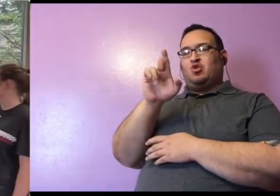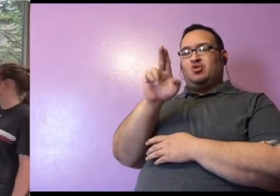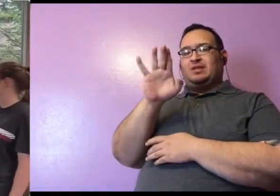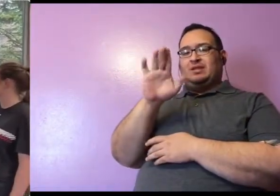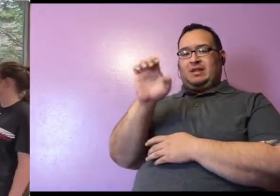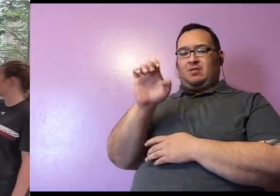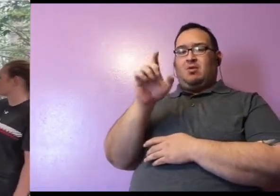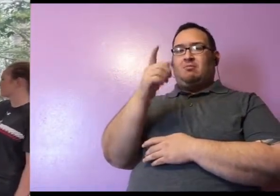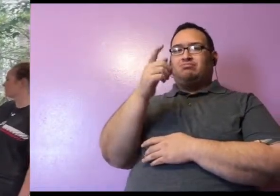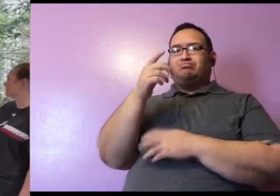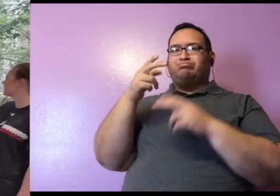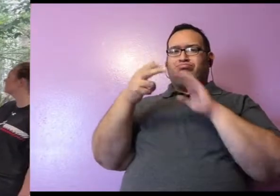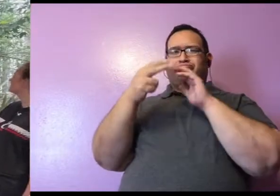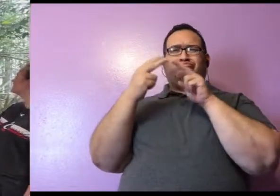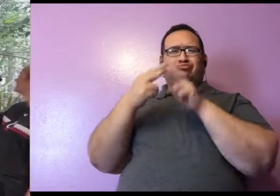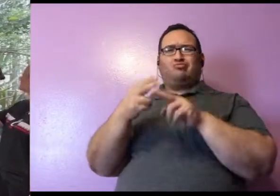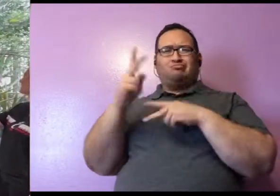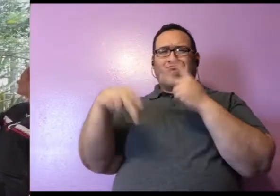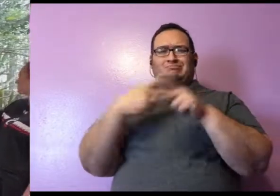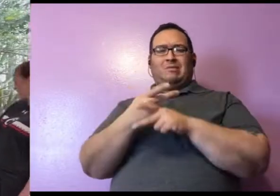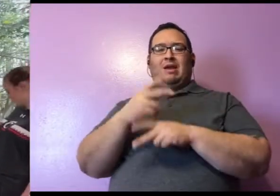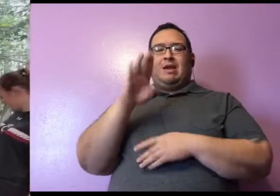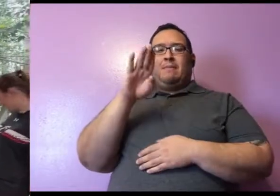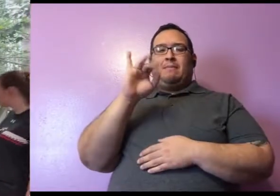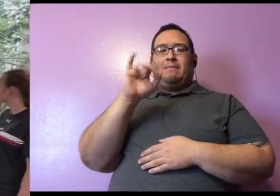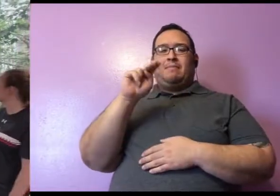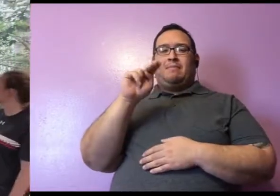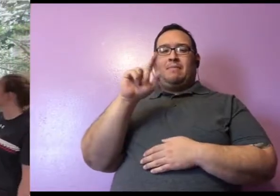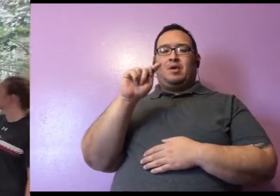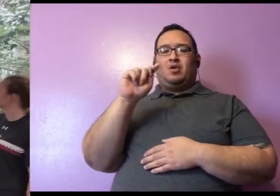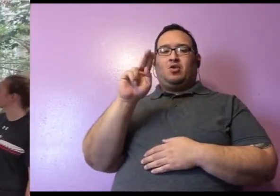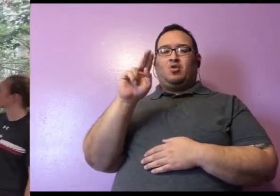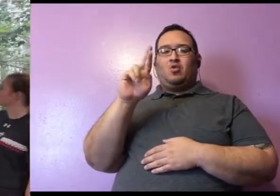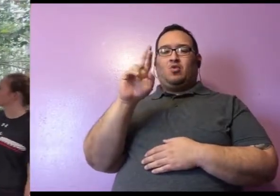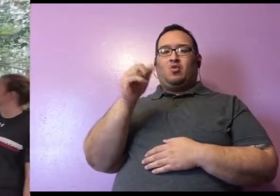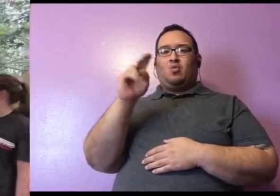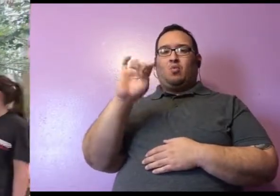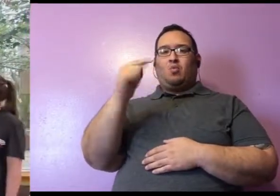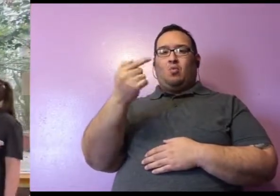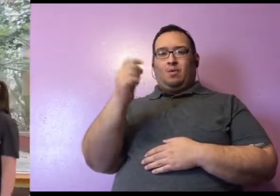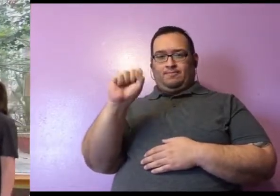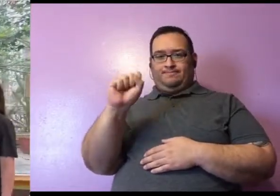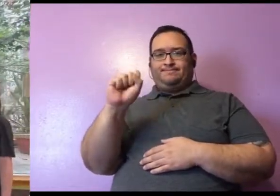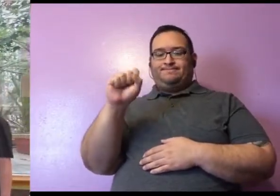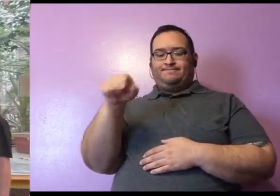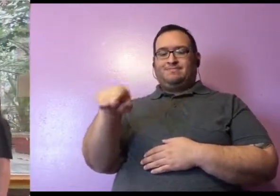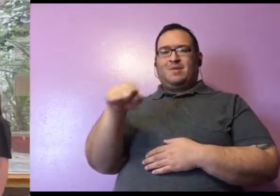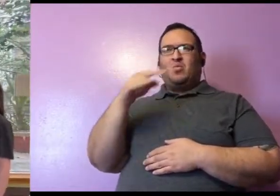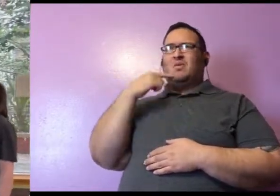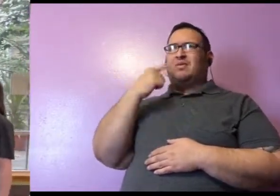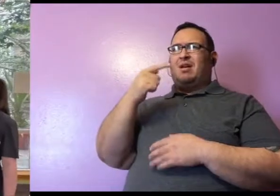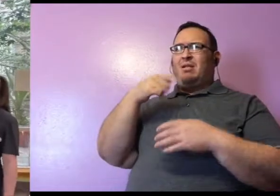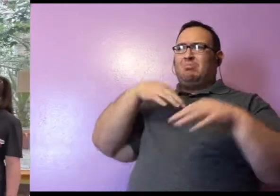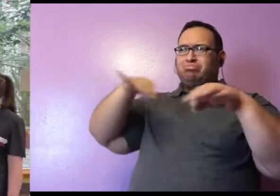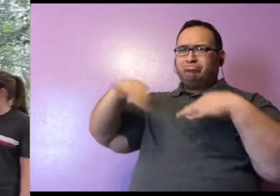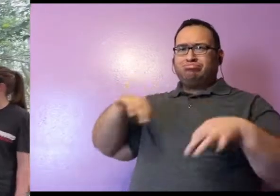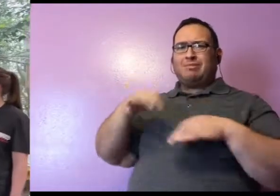today. And in addition to that, we're going to be telling you all about this incredible animal. And at the end, we're going to have a special